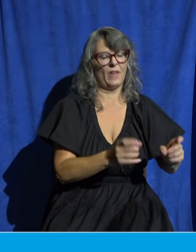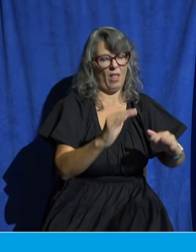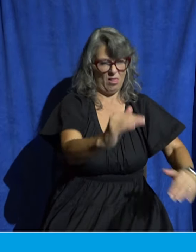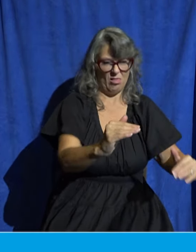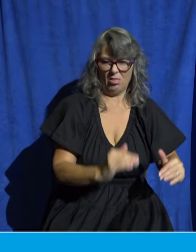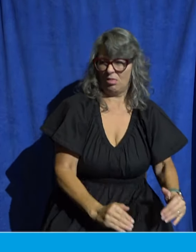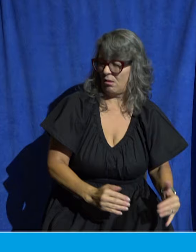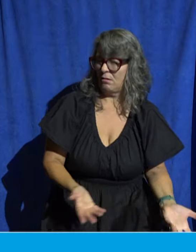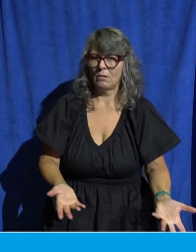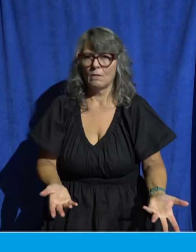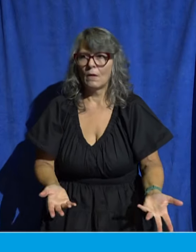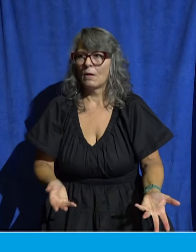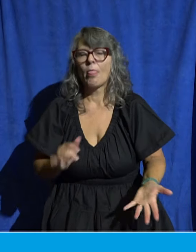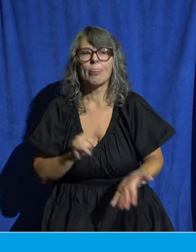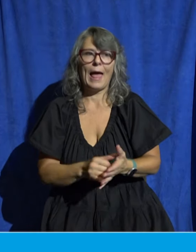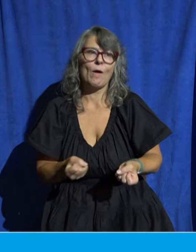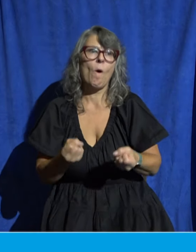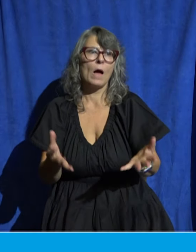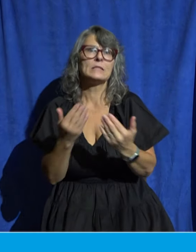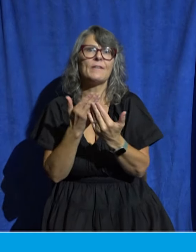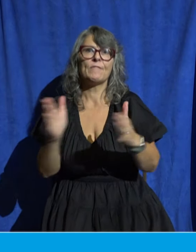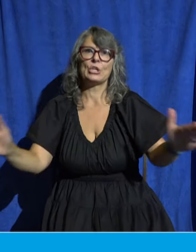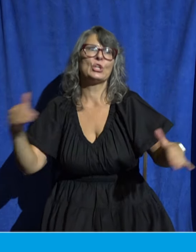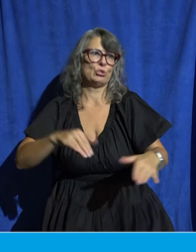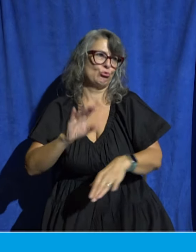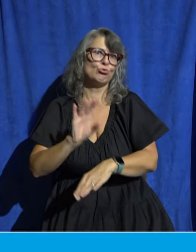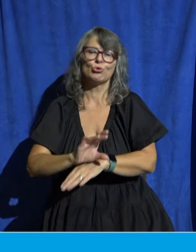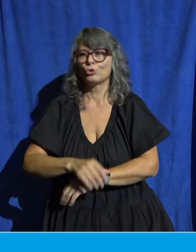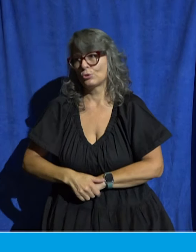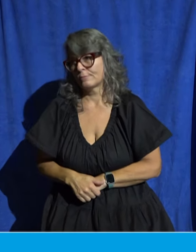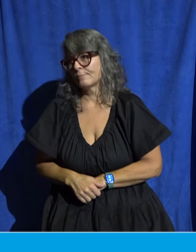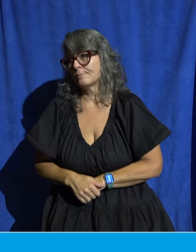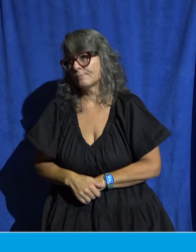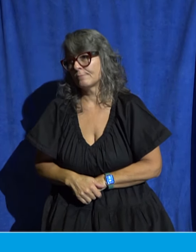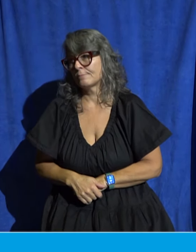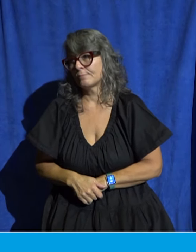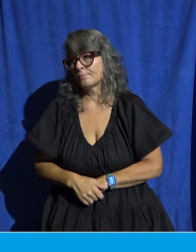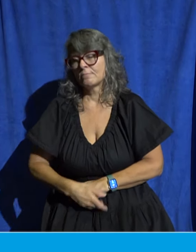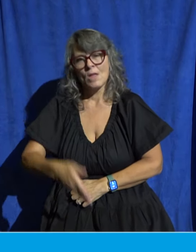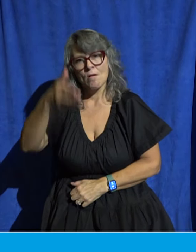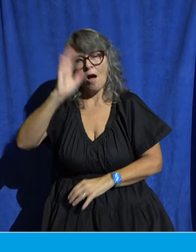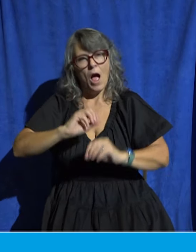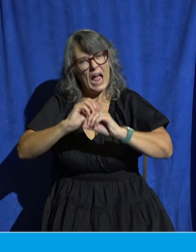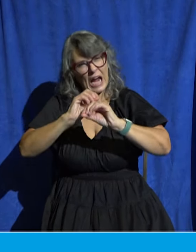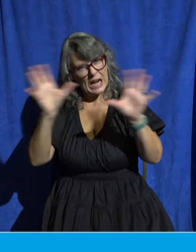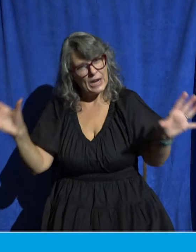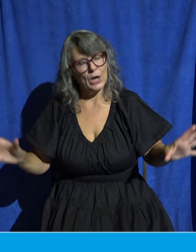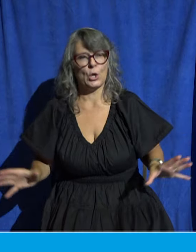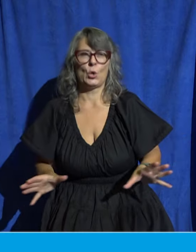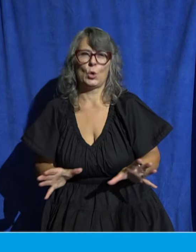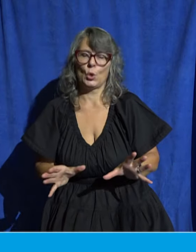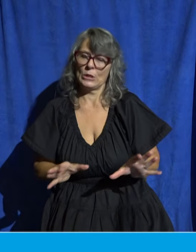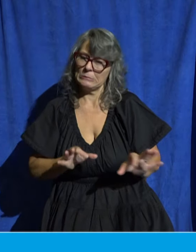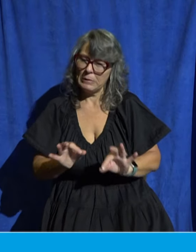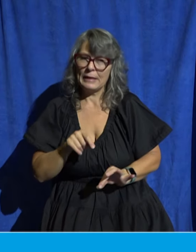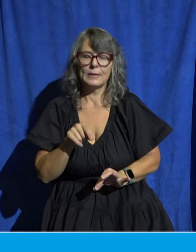division and arrogance in the church. And God clearly tells us in this passage that this is not right.